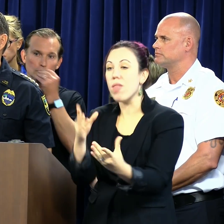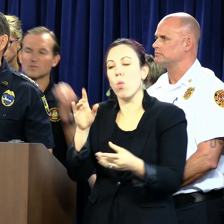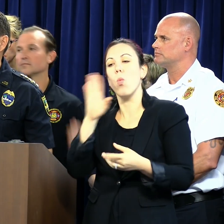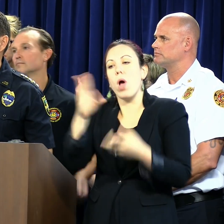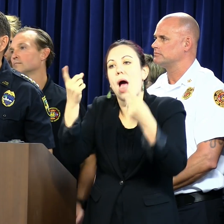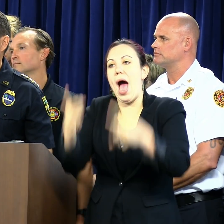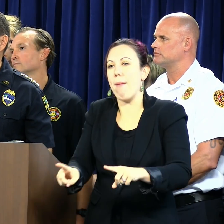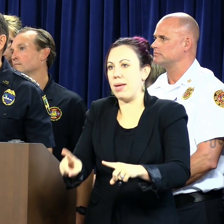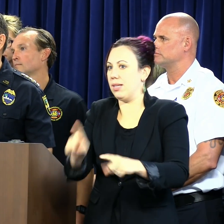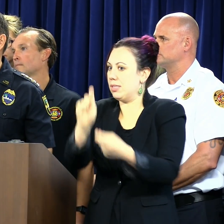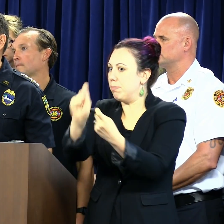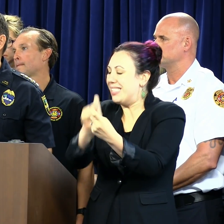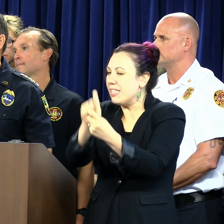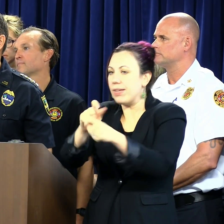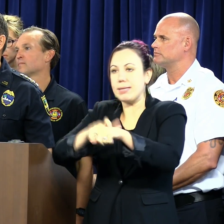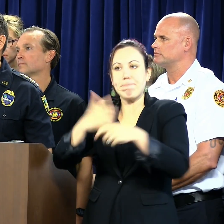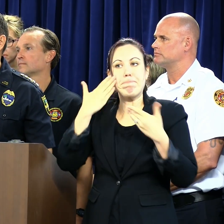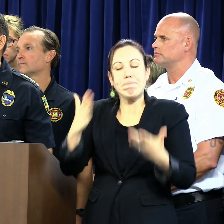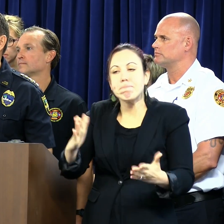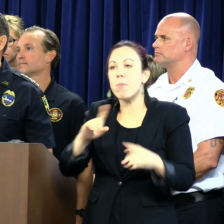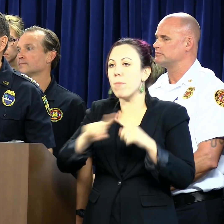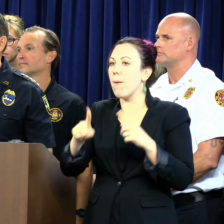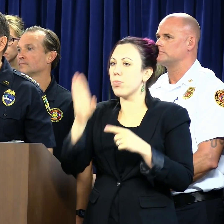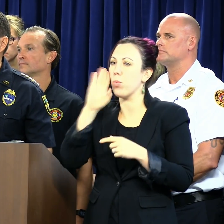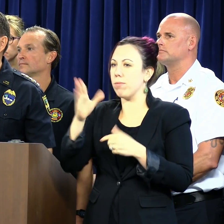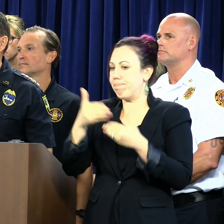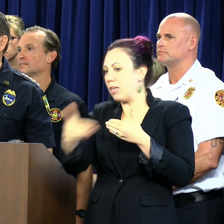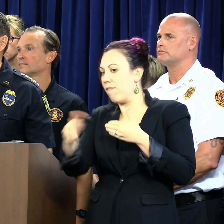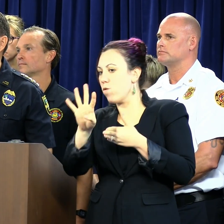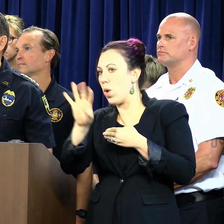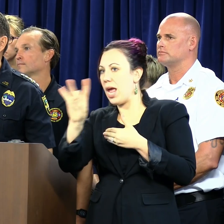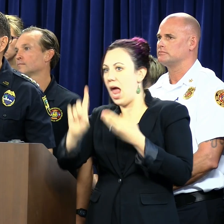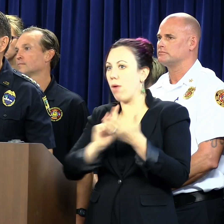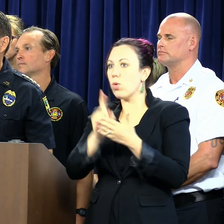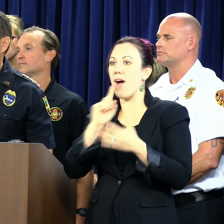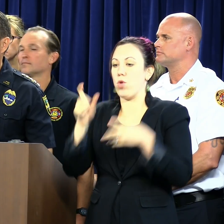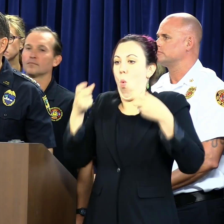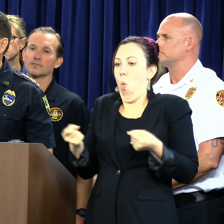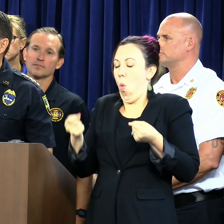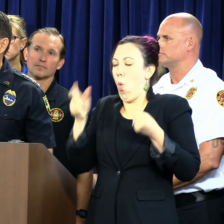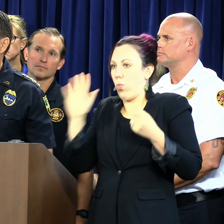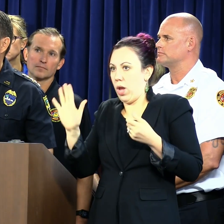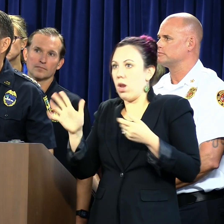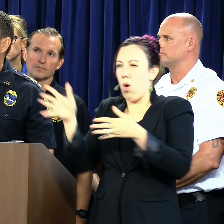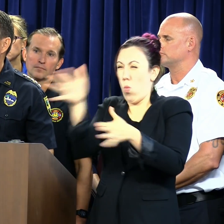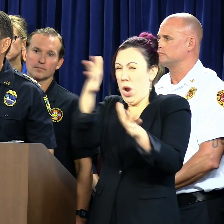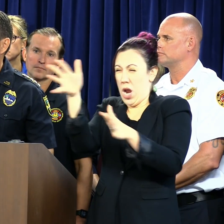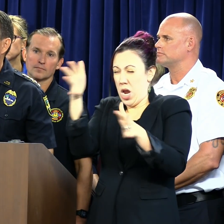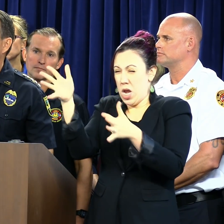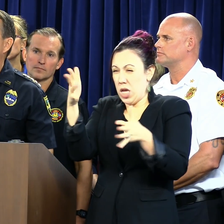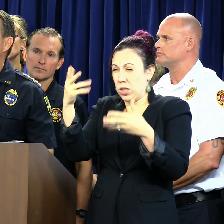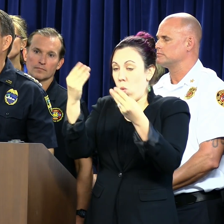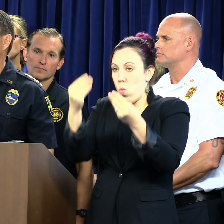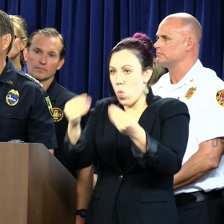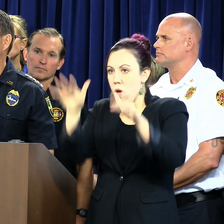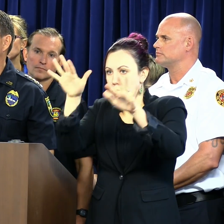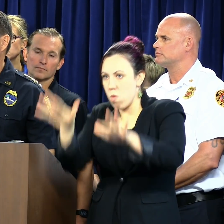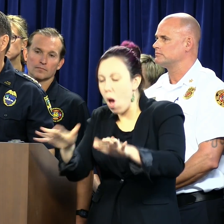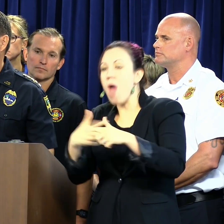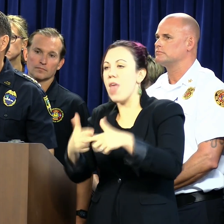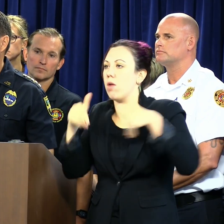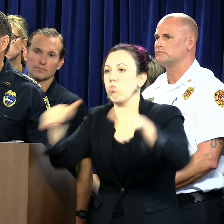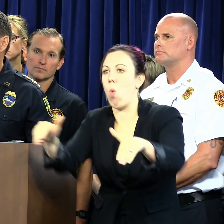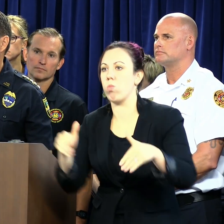come at some point in time here in the next, you know, 48 hours, that we will have to pull back and wait for winds to subside a bit so it's safe for our people